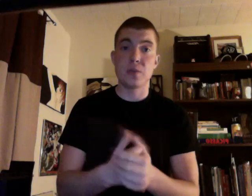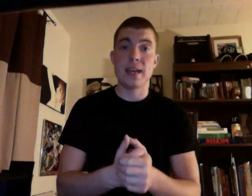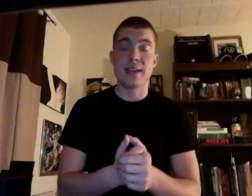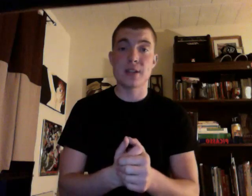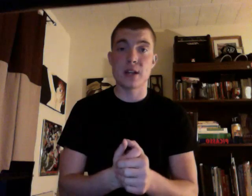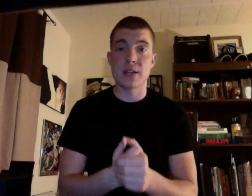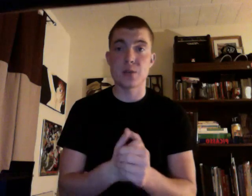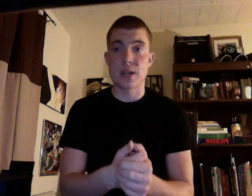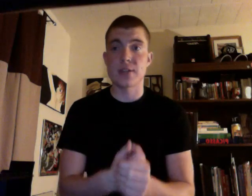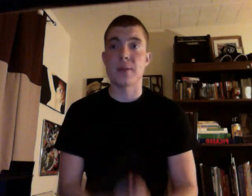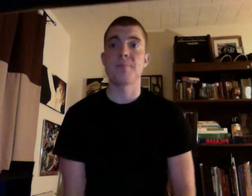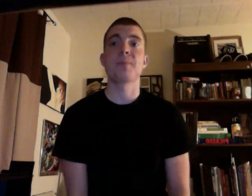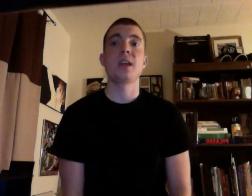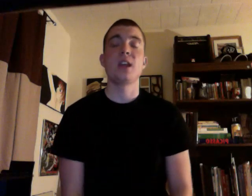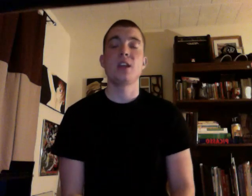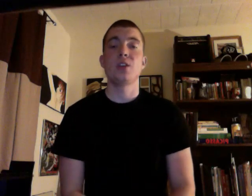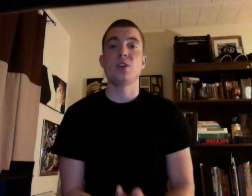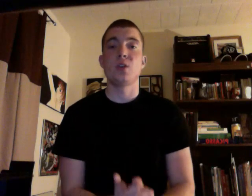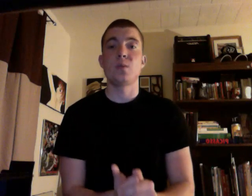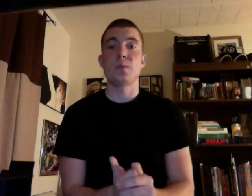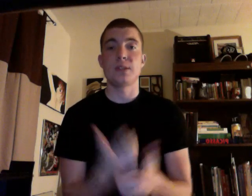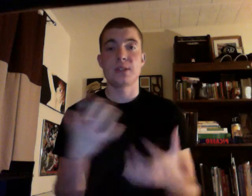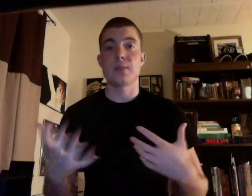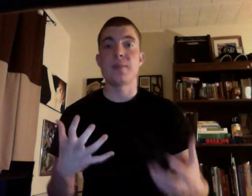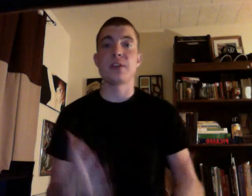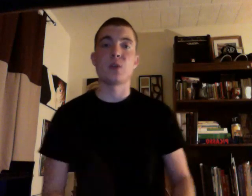my ASL class through ASL. So this is going to be my story.